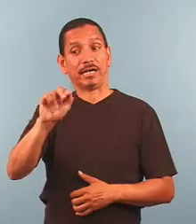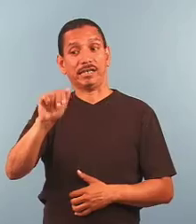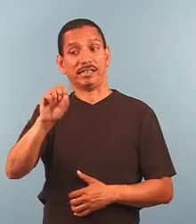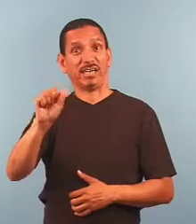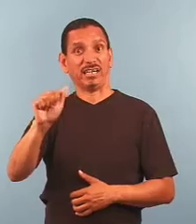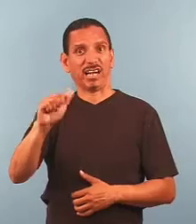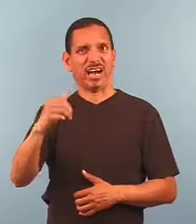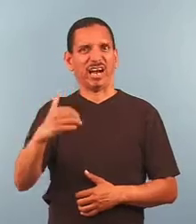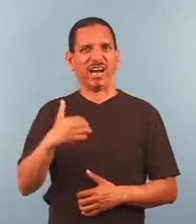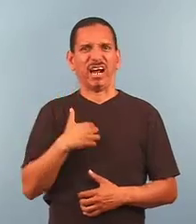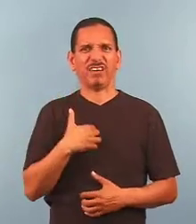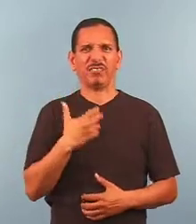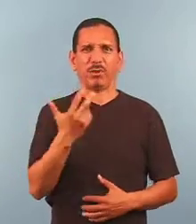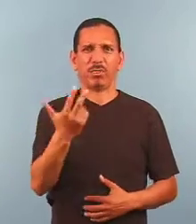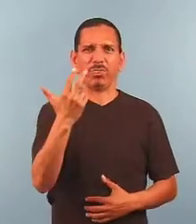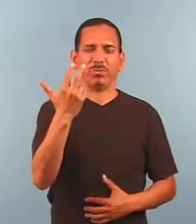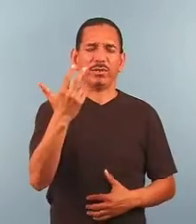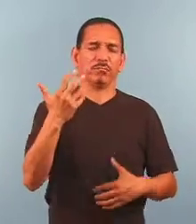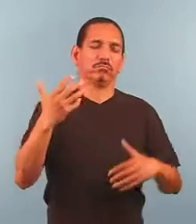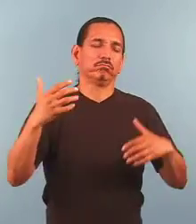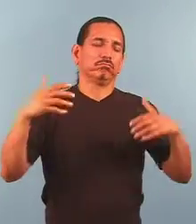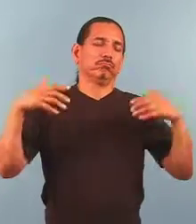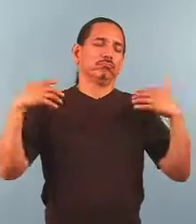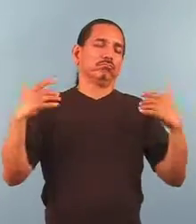NASA's three great